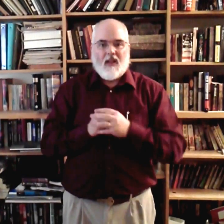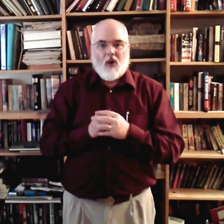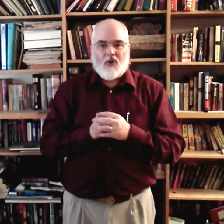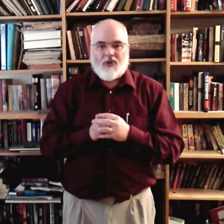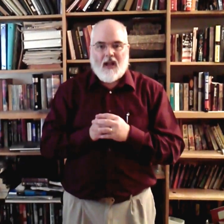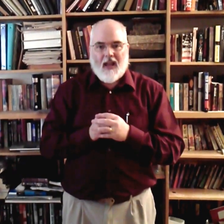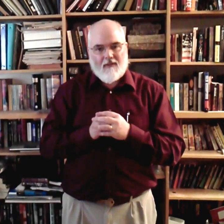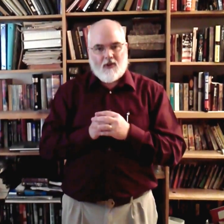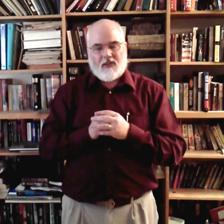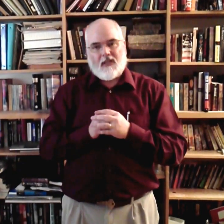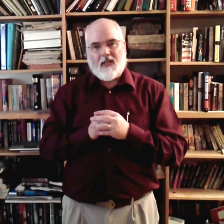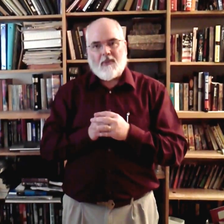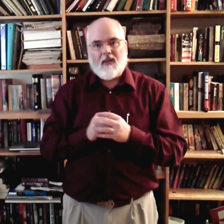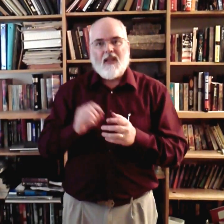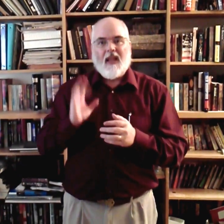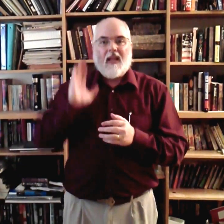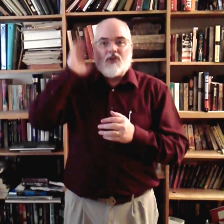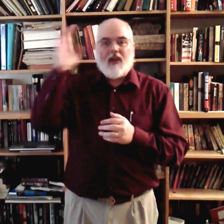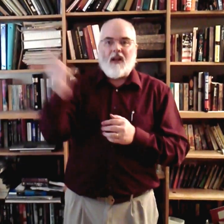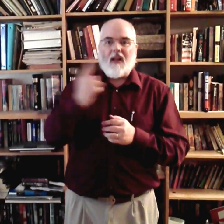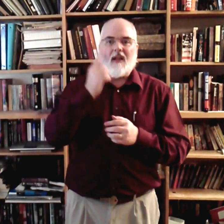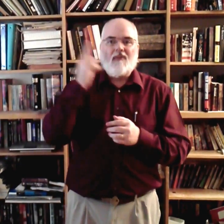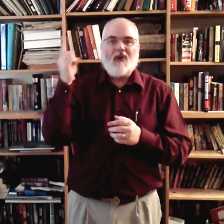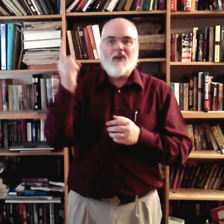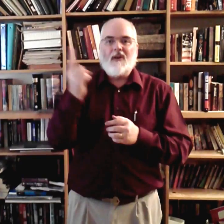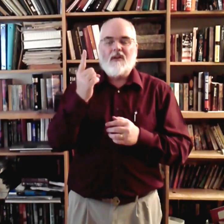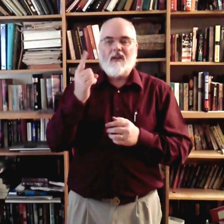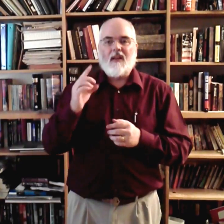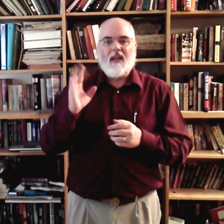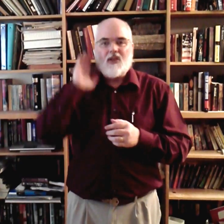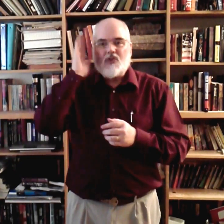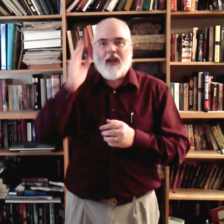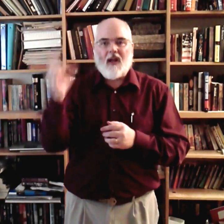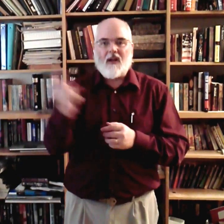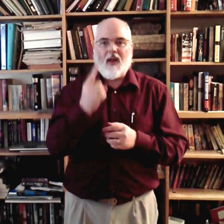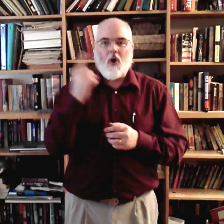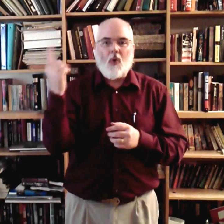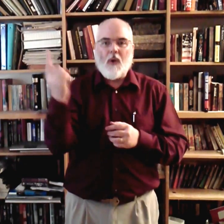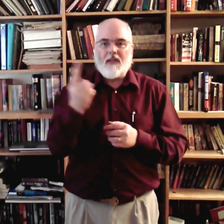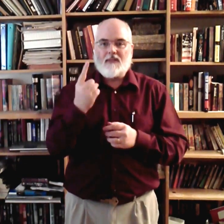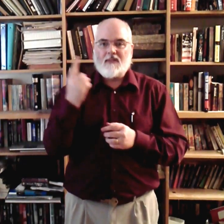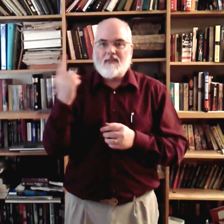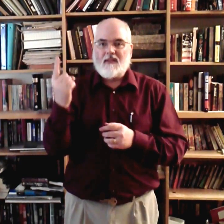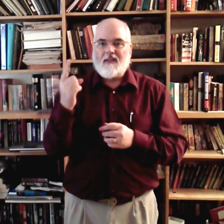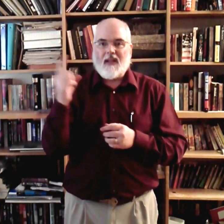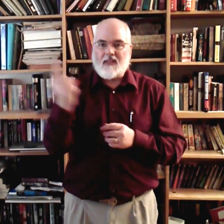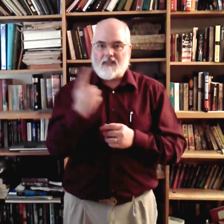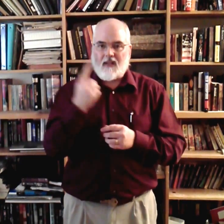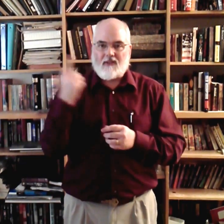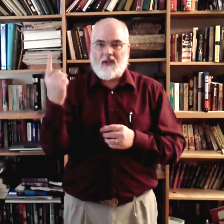Um... Shall ever sleep. Shall ever... Shall always... It's a single